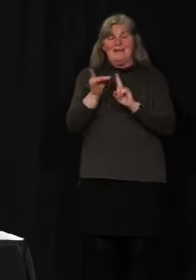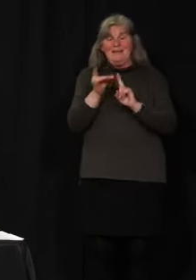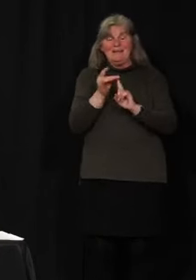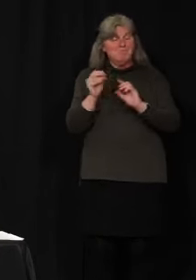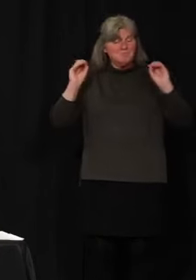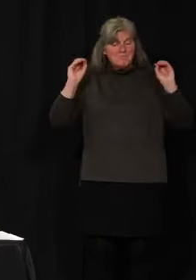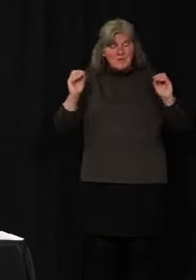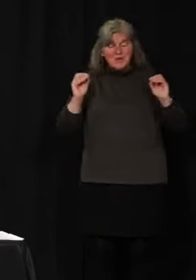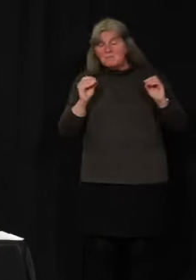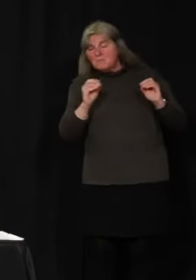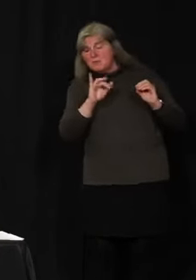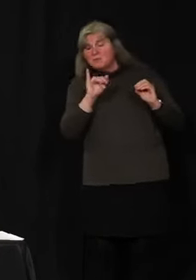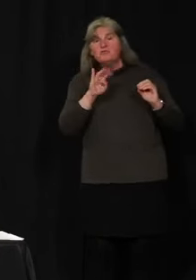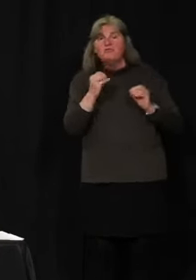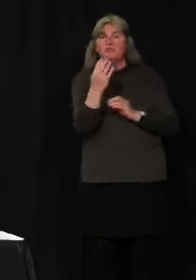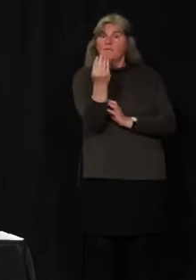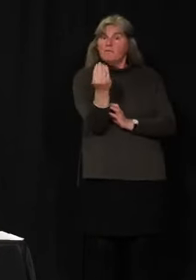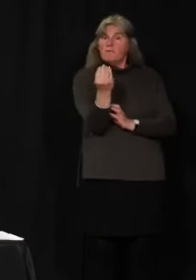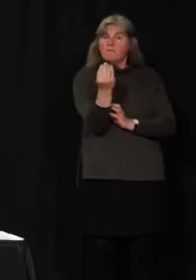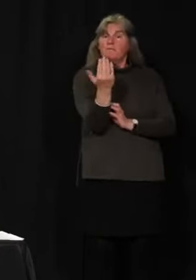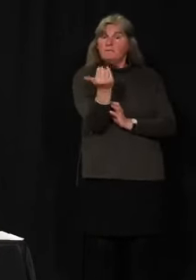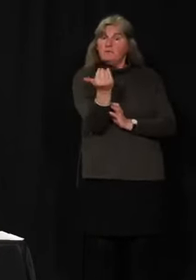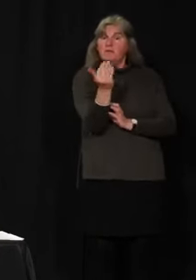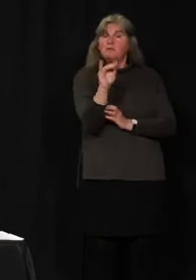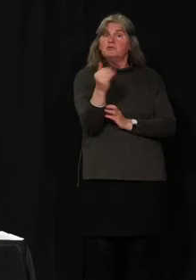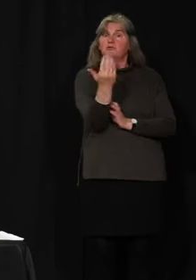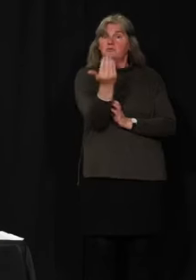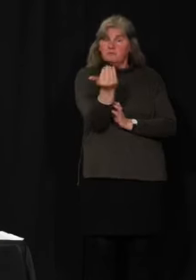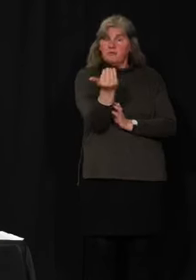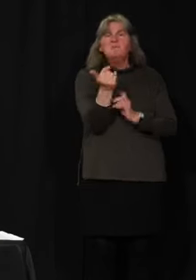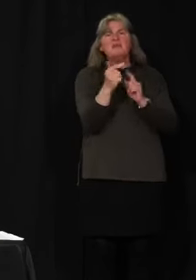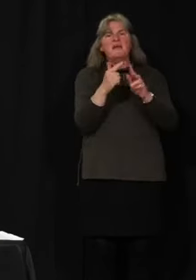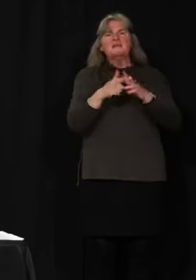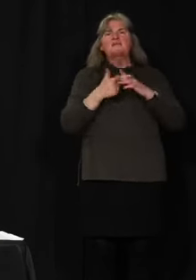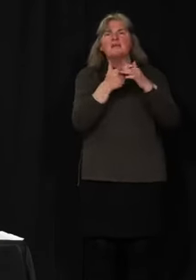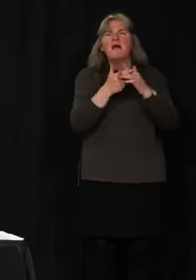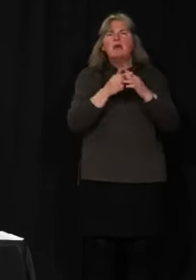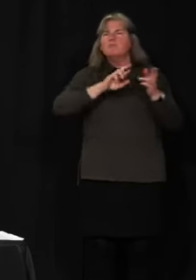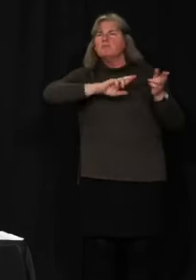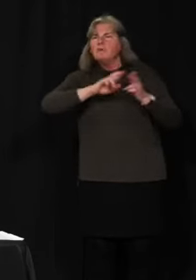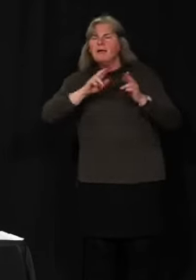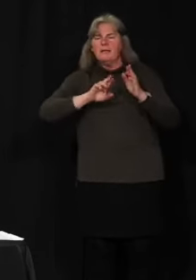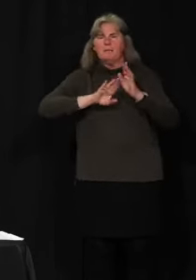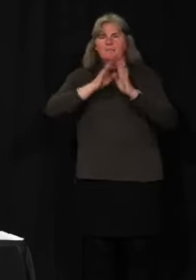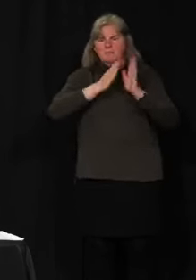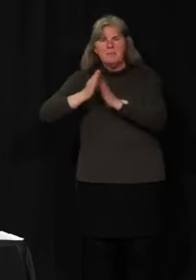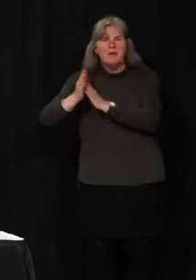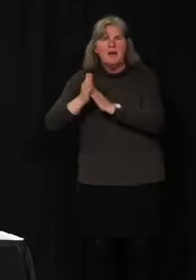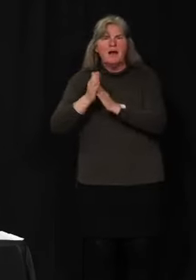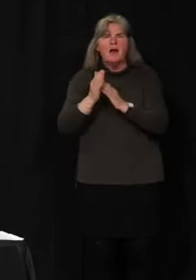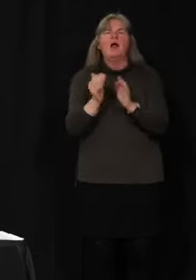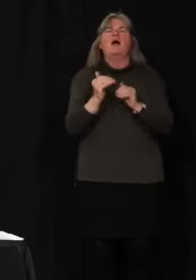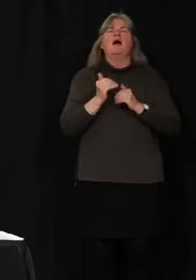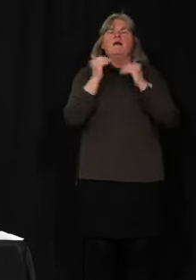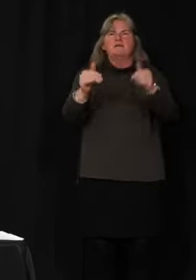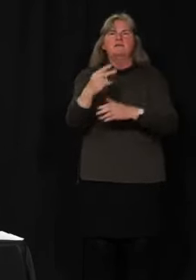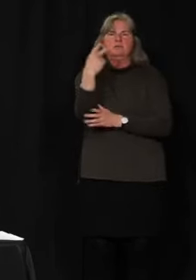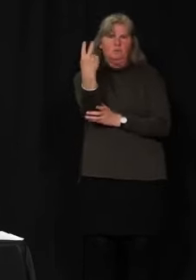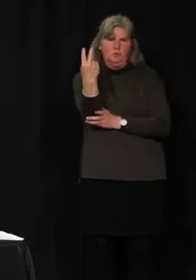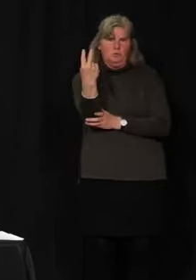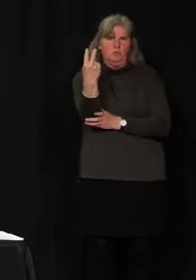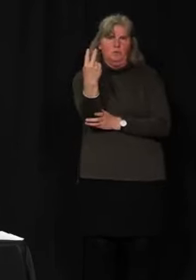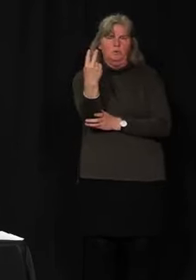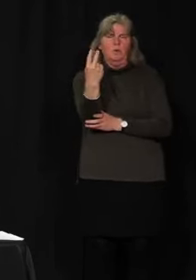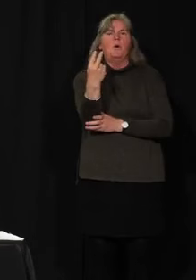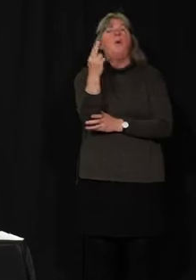be able to begin moving towards Phase 2. We are on track to begin Phase 2 of our reopening plan